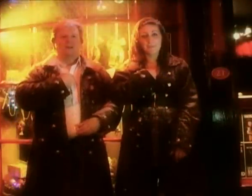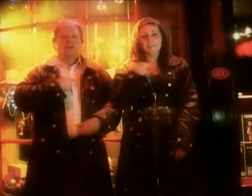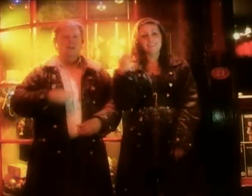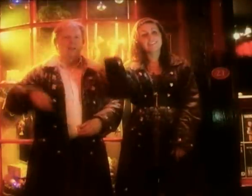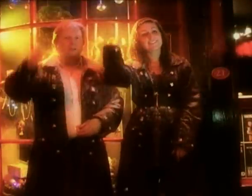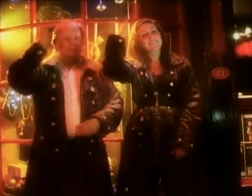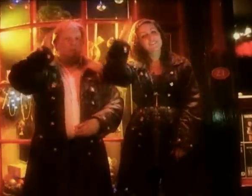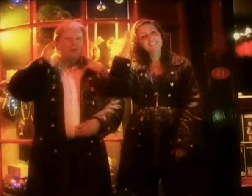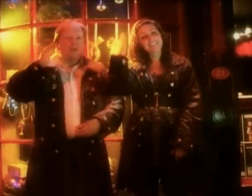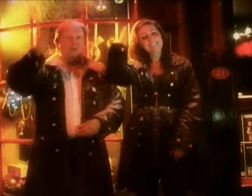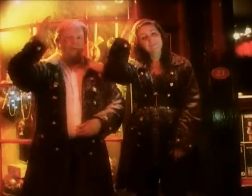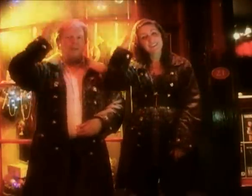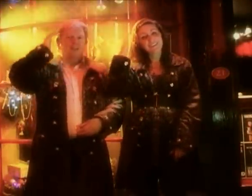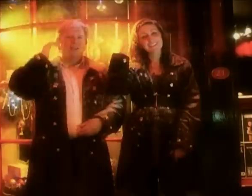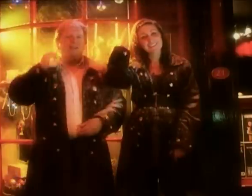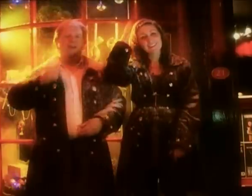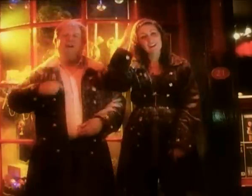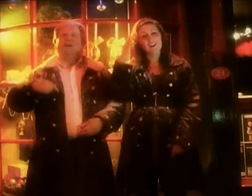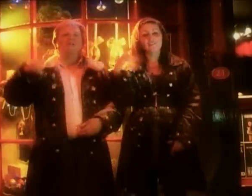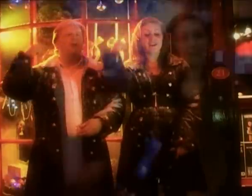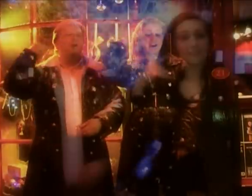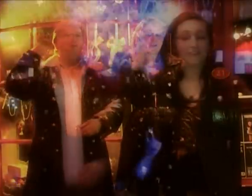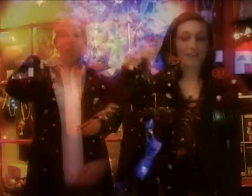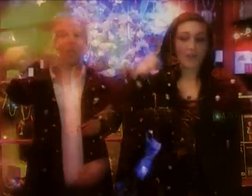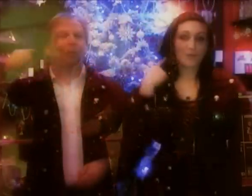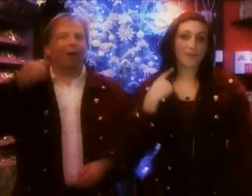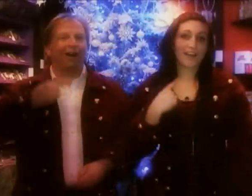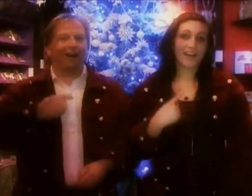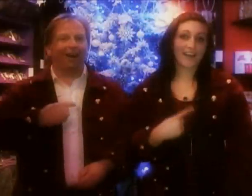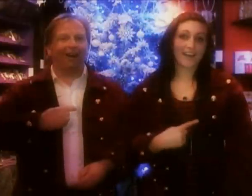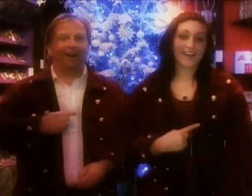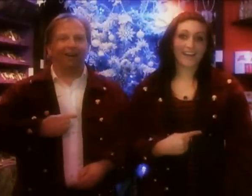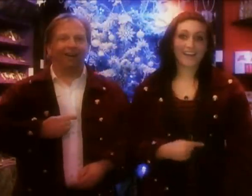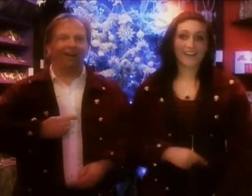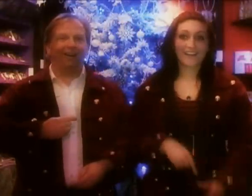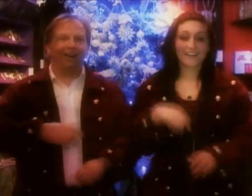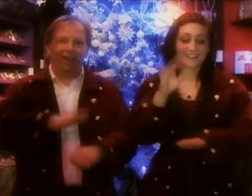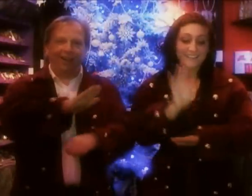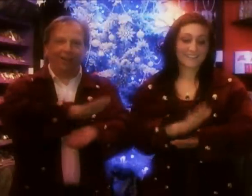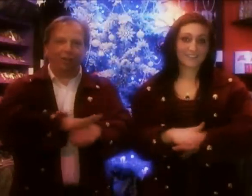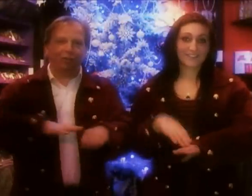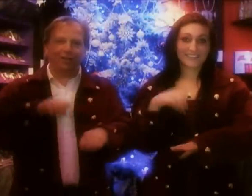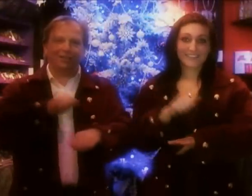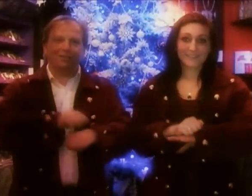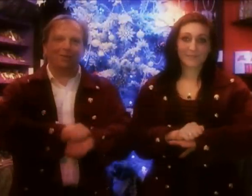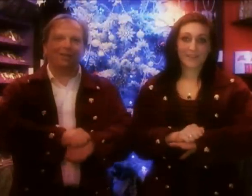I'm dreaming of a white Christmas